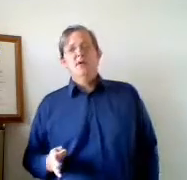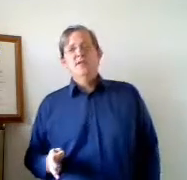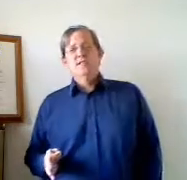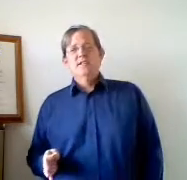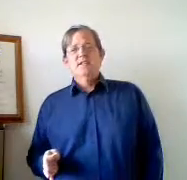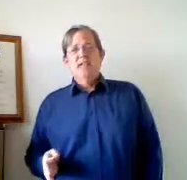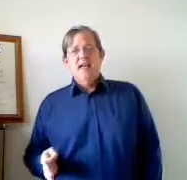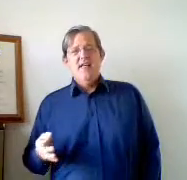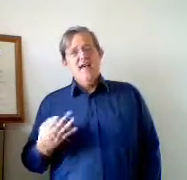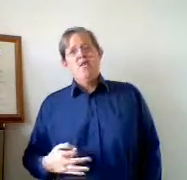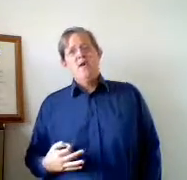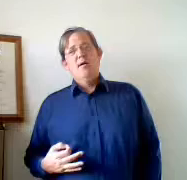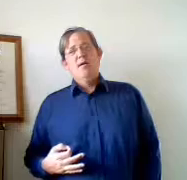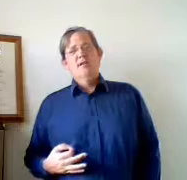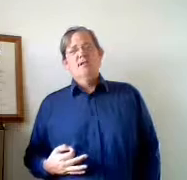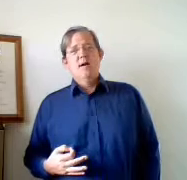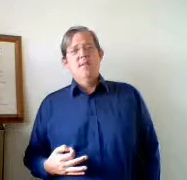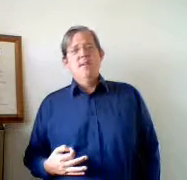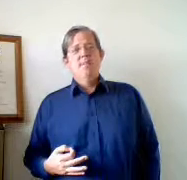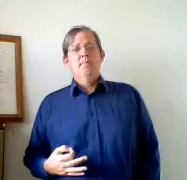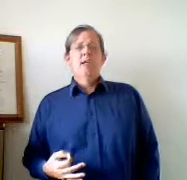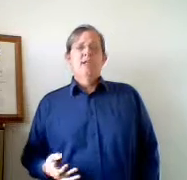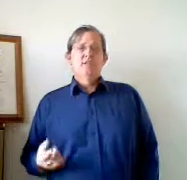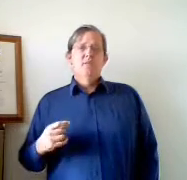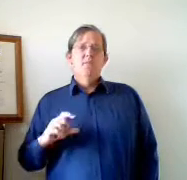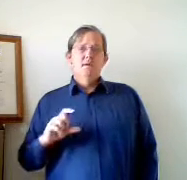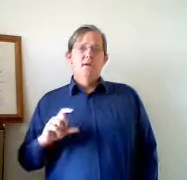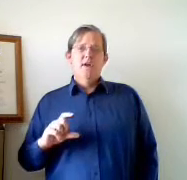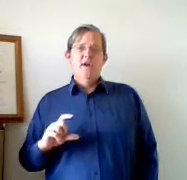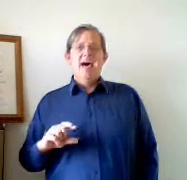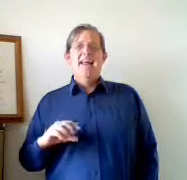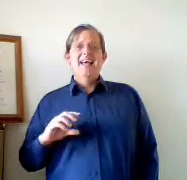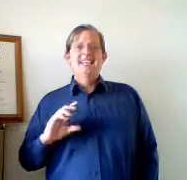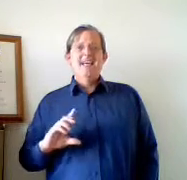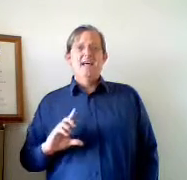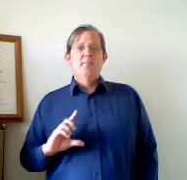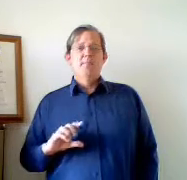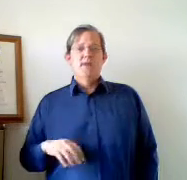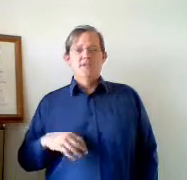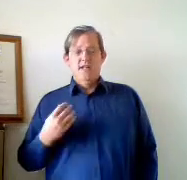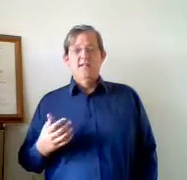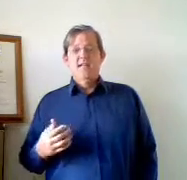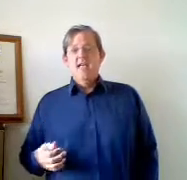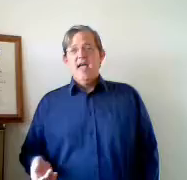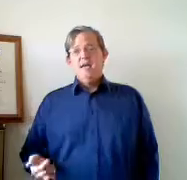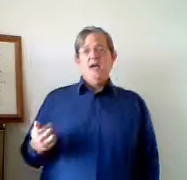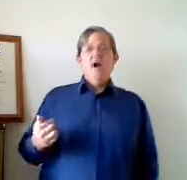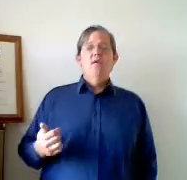person, that's where our impressions come from. So today we are going to look at how do you assess that process. And we start out